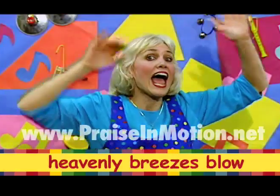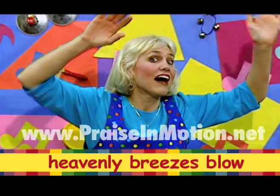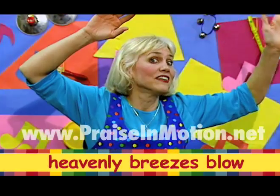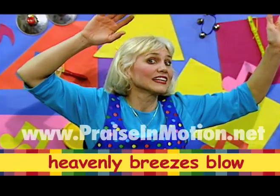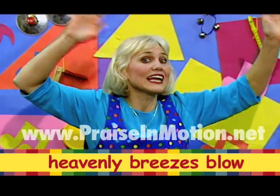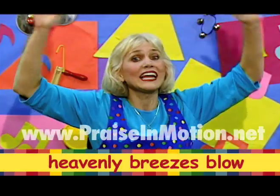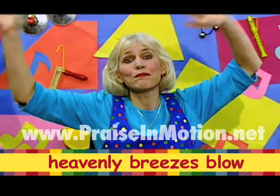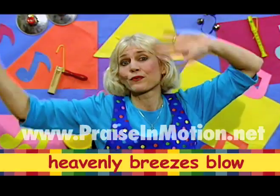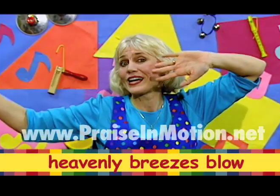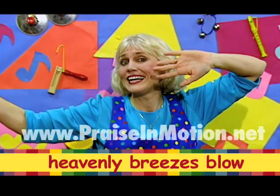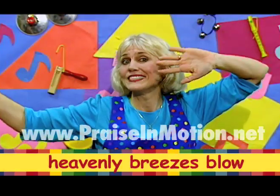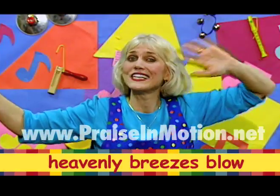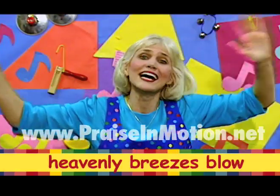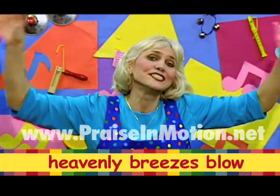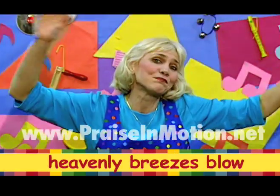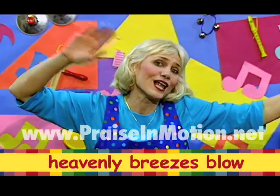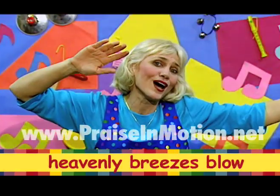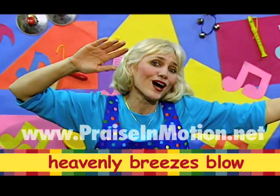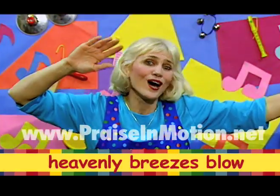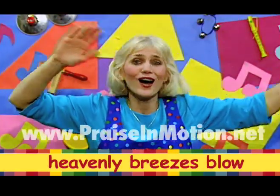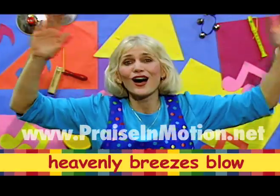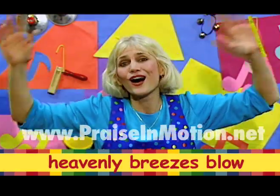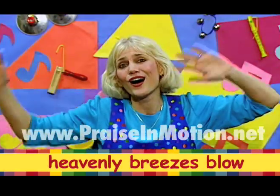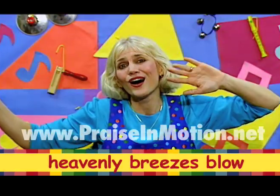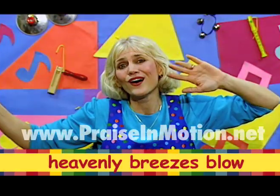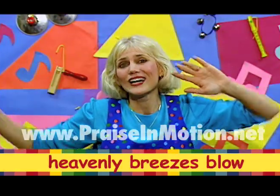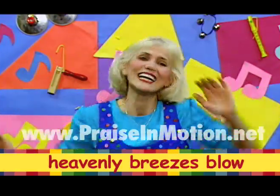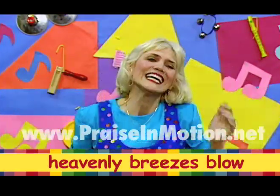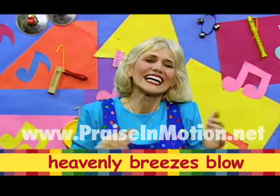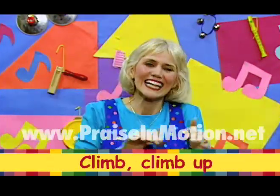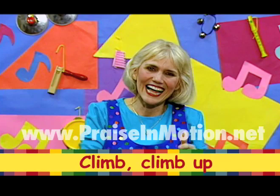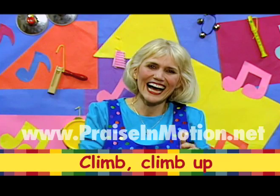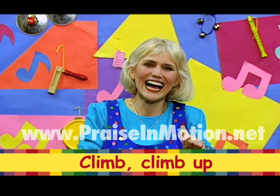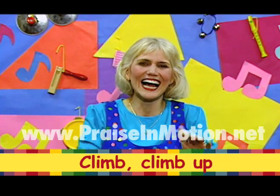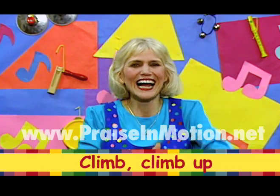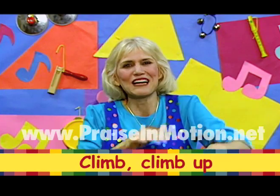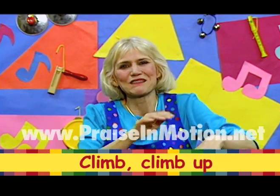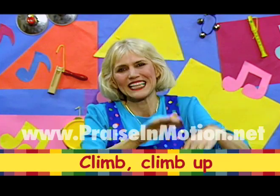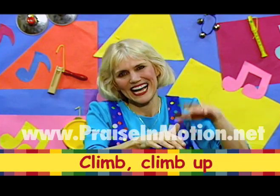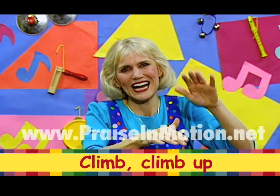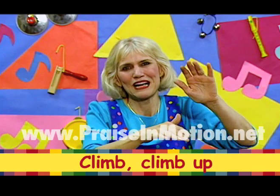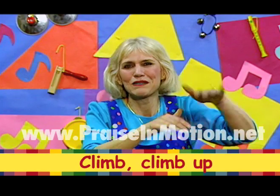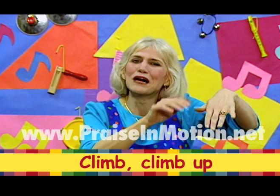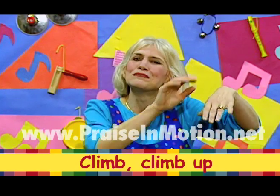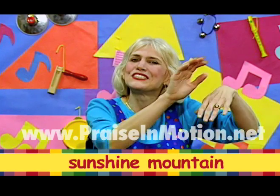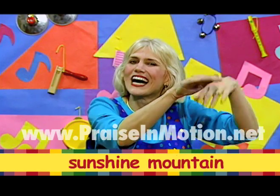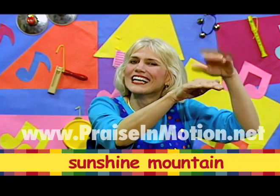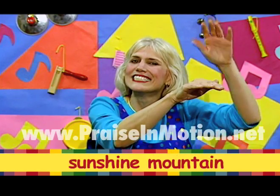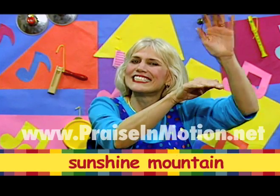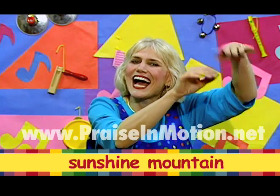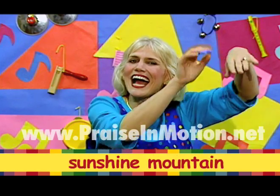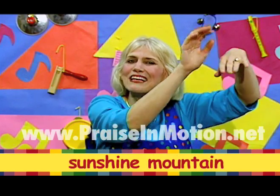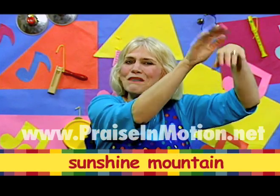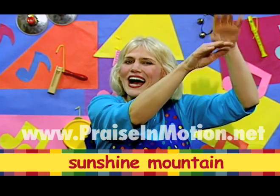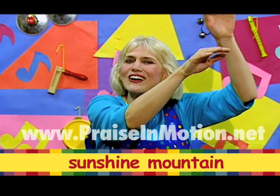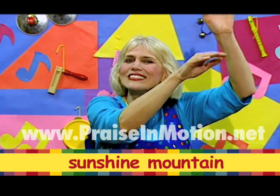heavenly breeze says blow climb climb up sunshine mountain